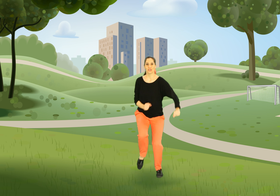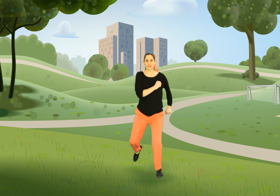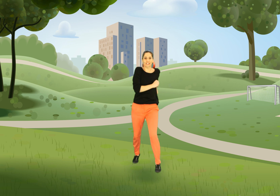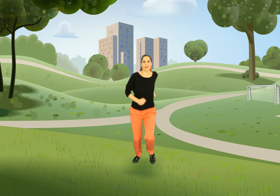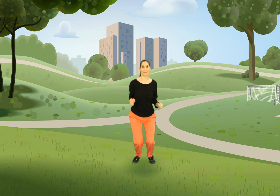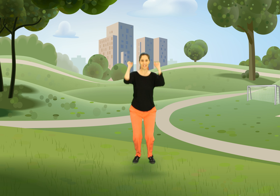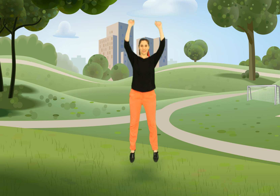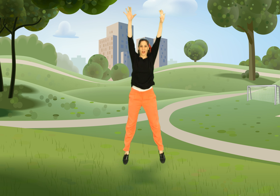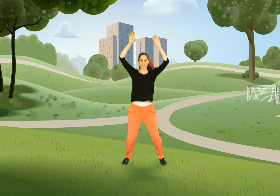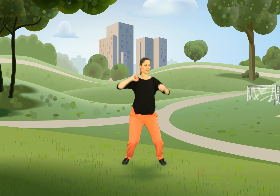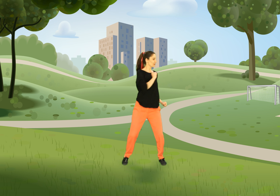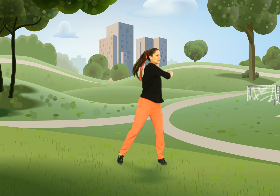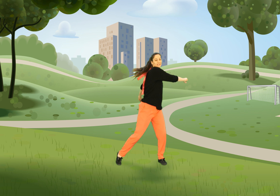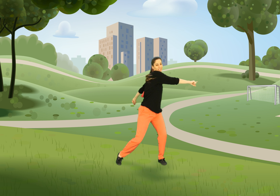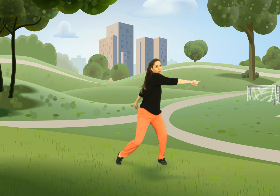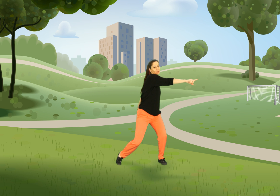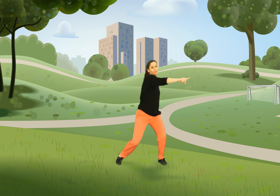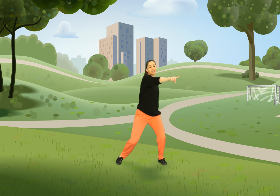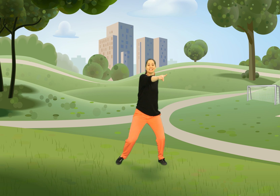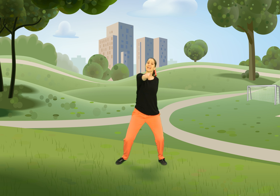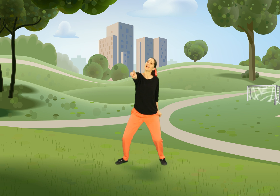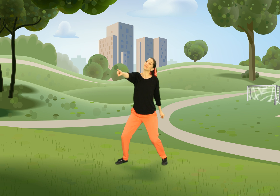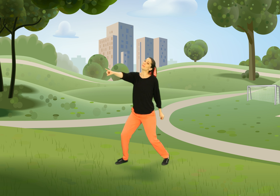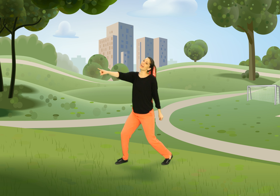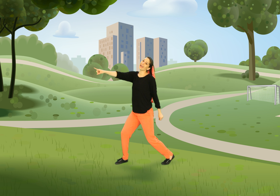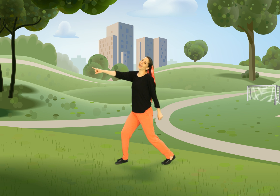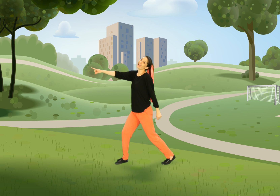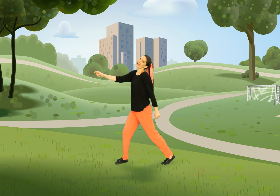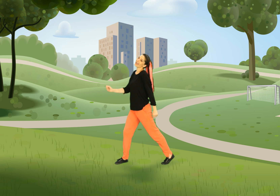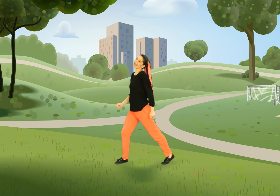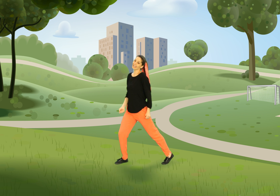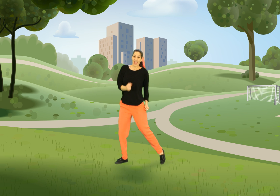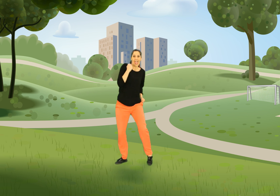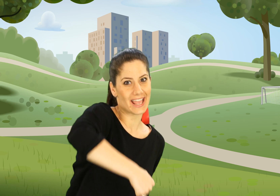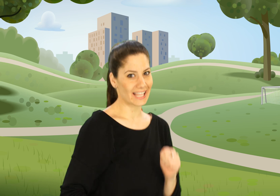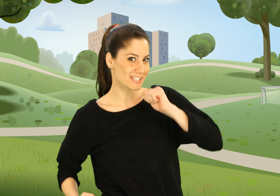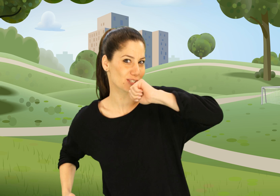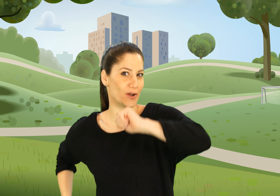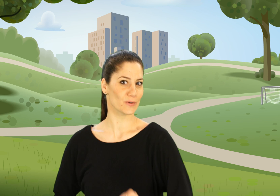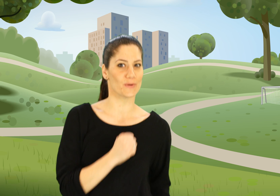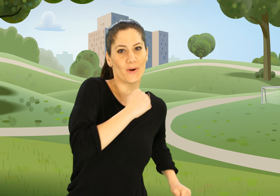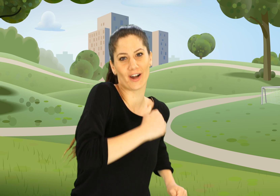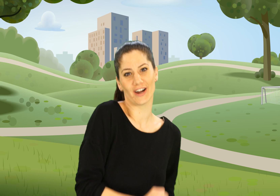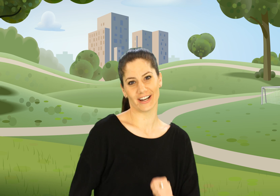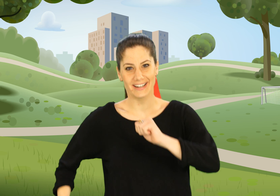to skip and jump, to see all your friends and to play. Hey, let's go to the park,